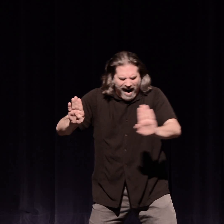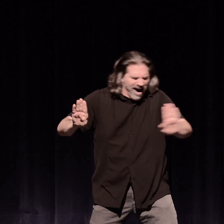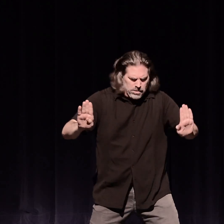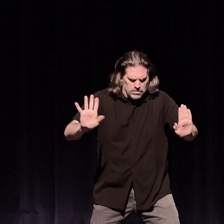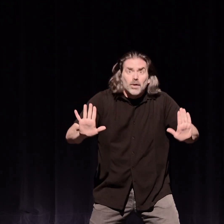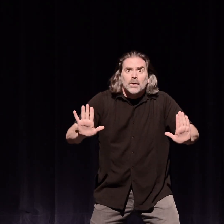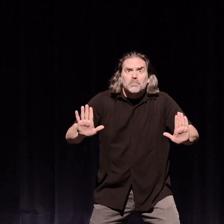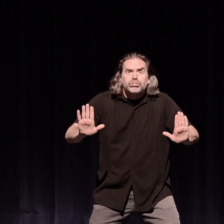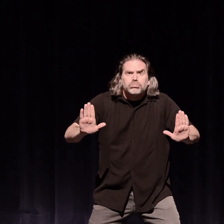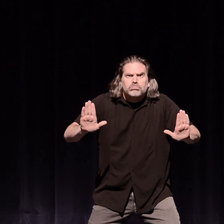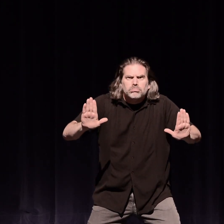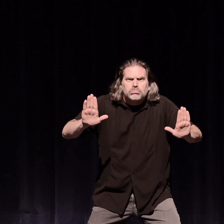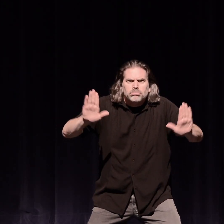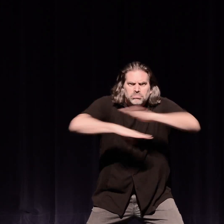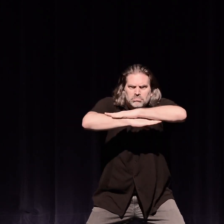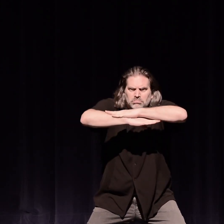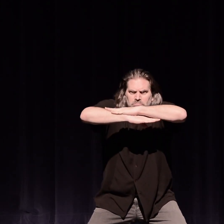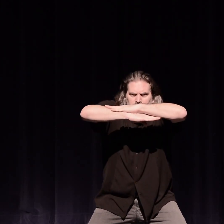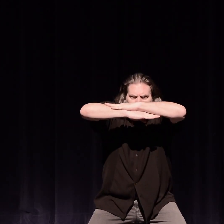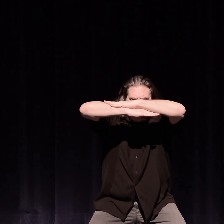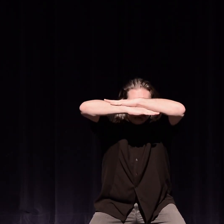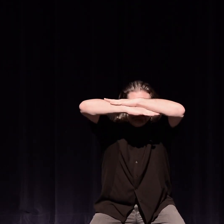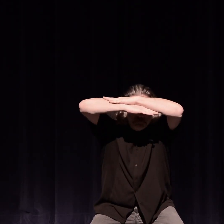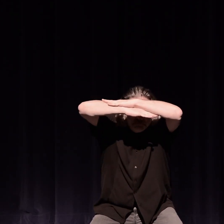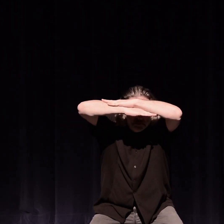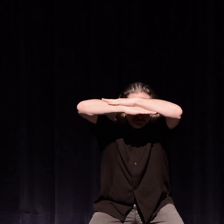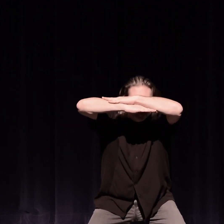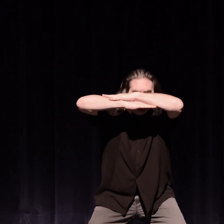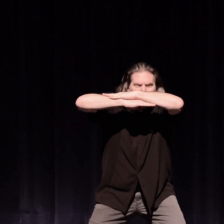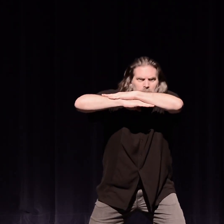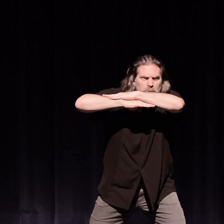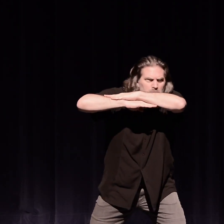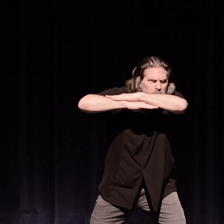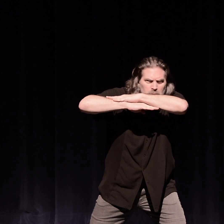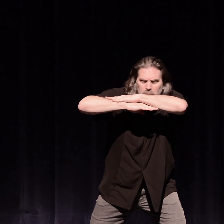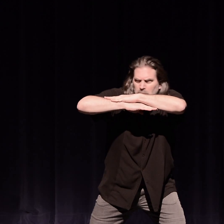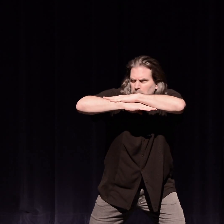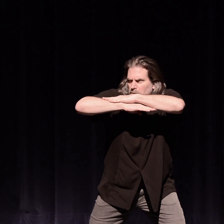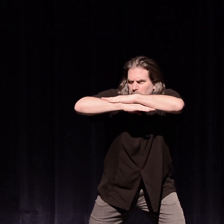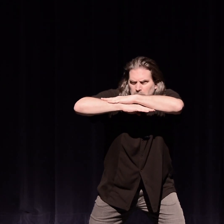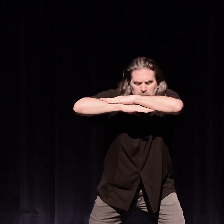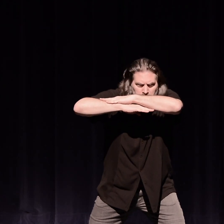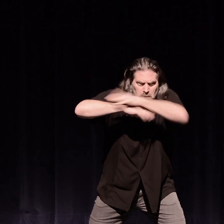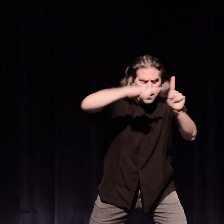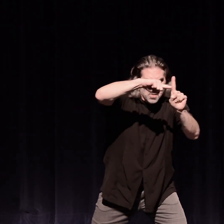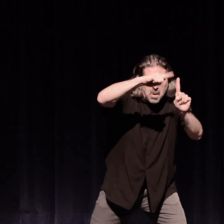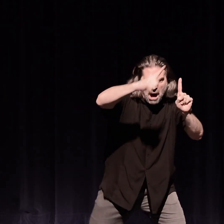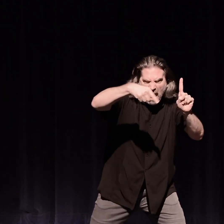And down in the trenches, beneath